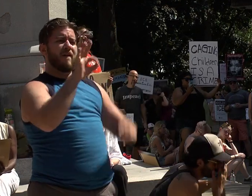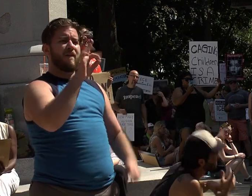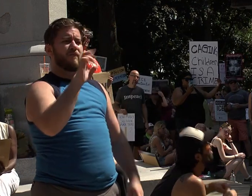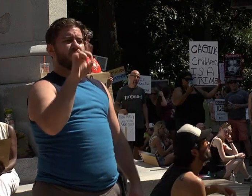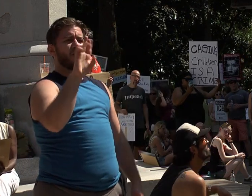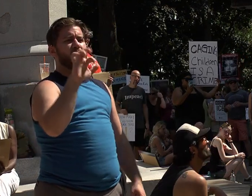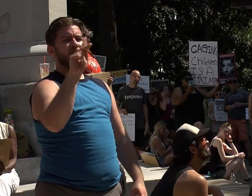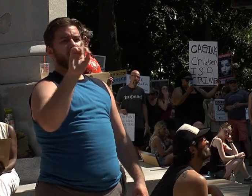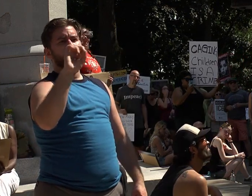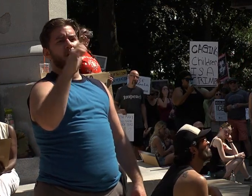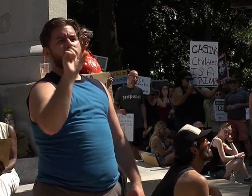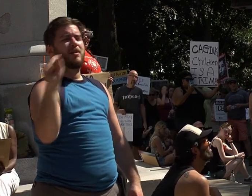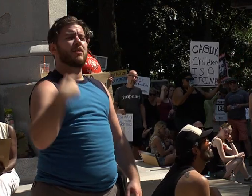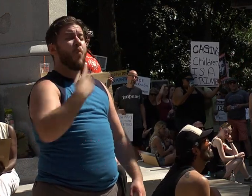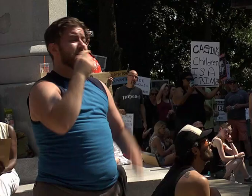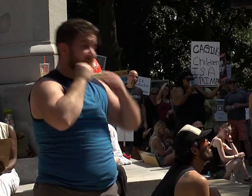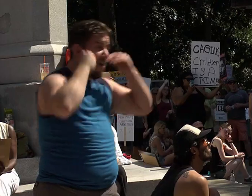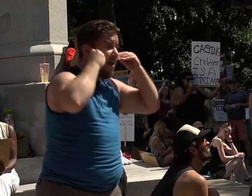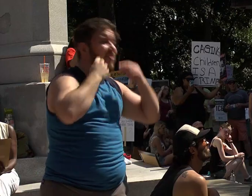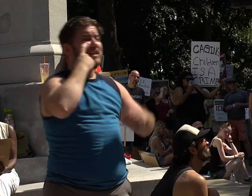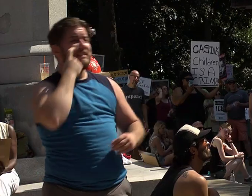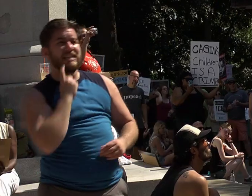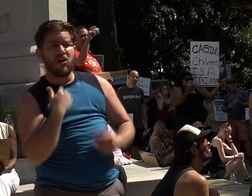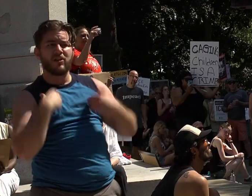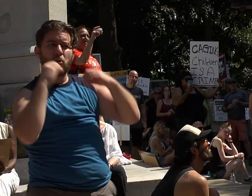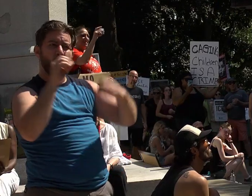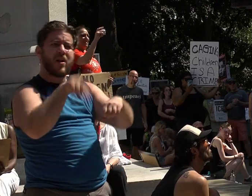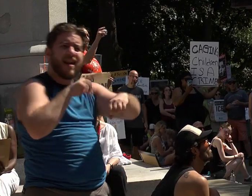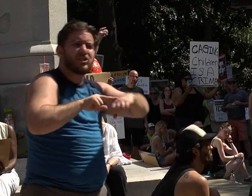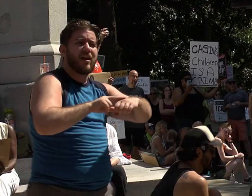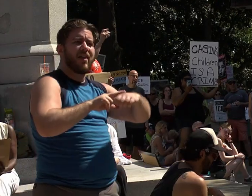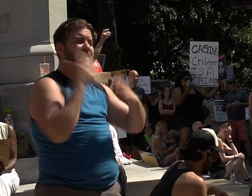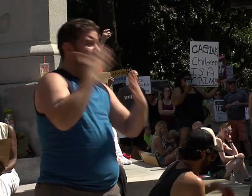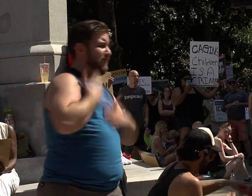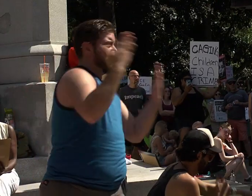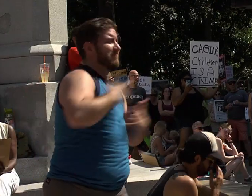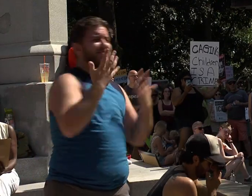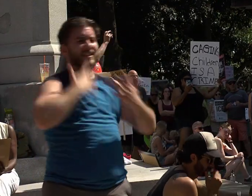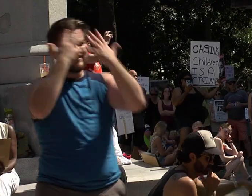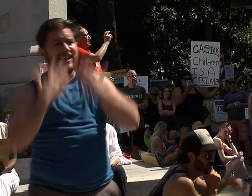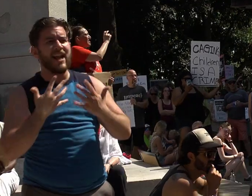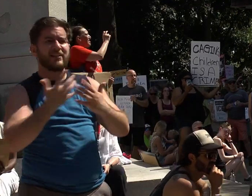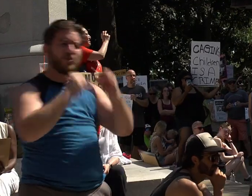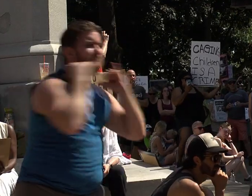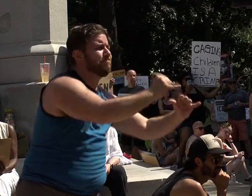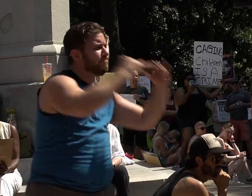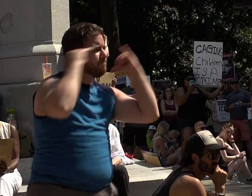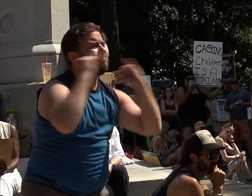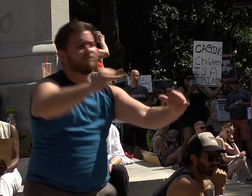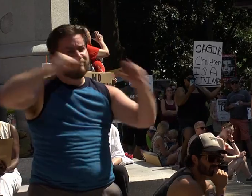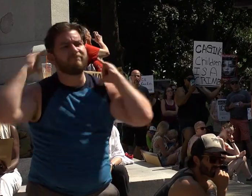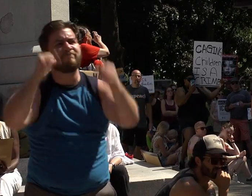a smile or a tear has no nationality. Joy and sorrow speak alike to all nations and they, above all the confusion of tongues,